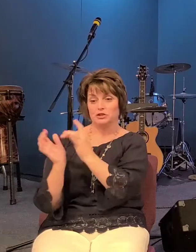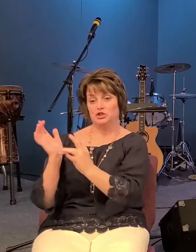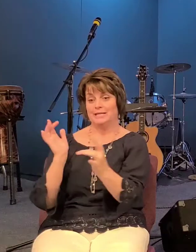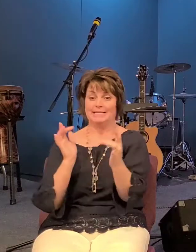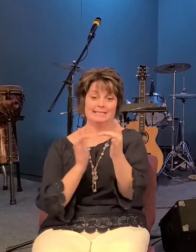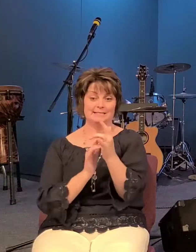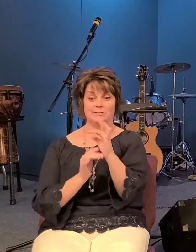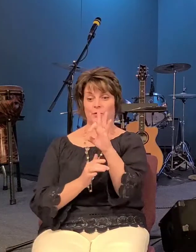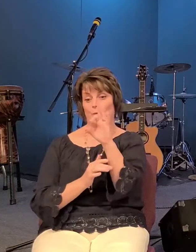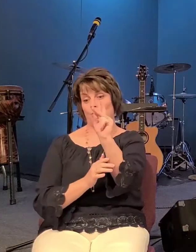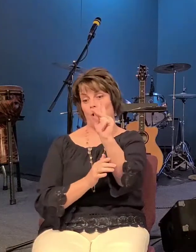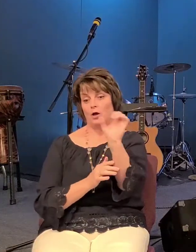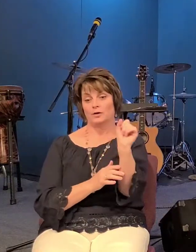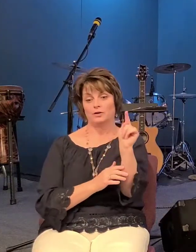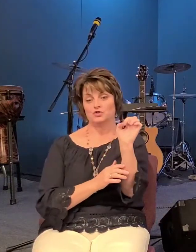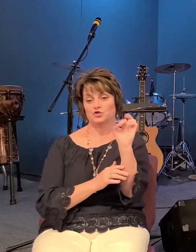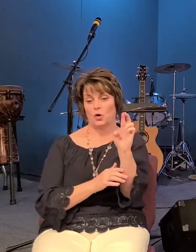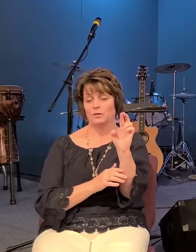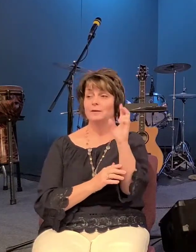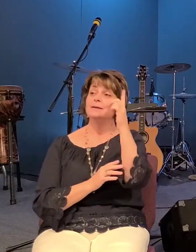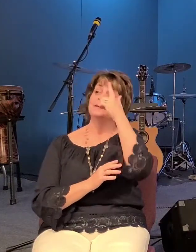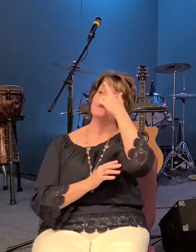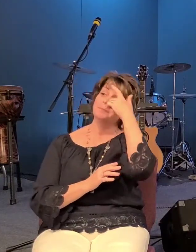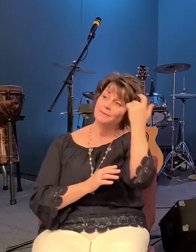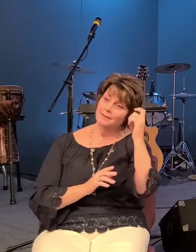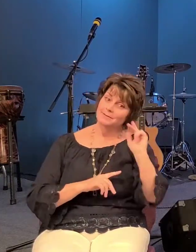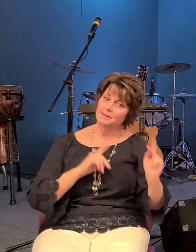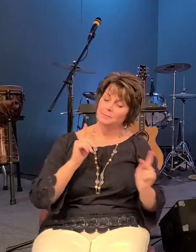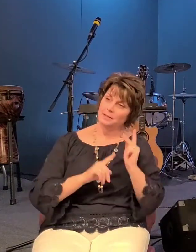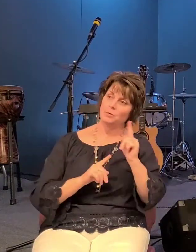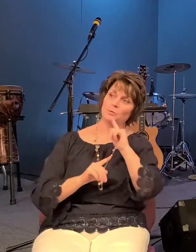he was the center focus of this crowd